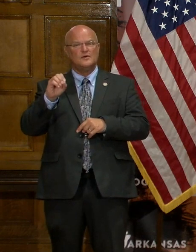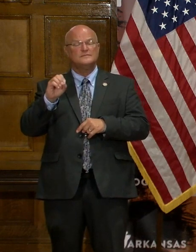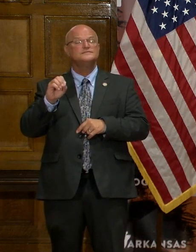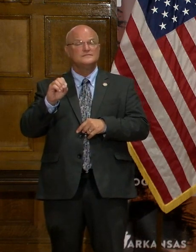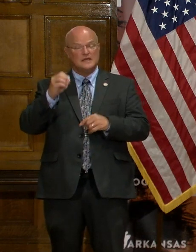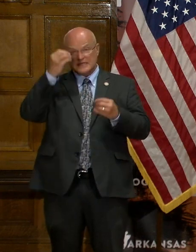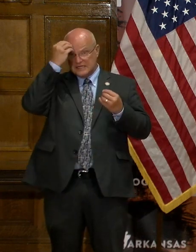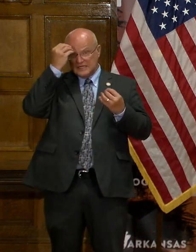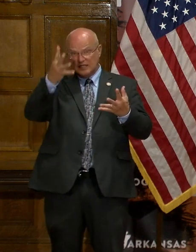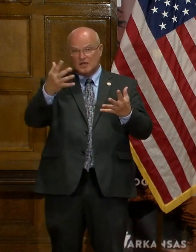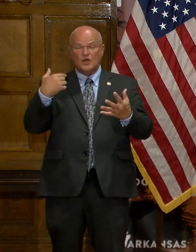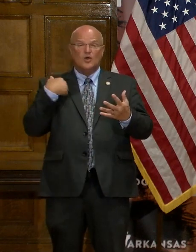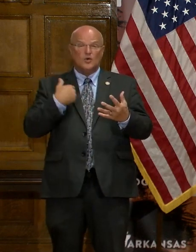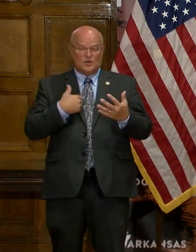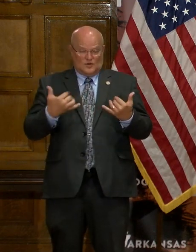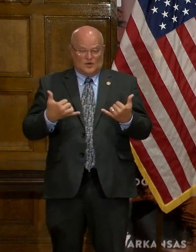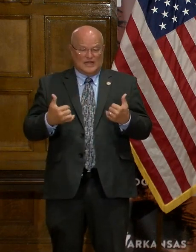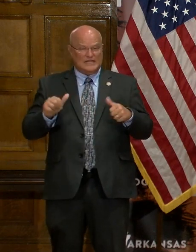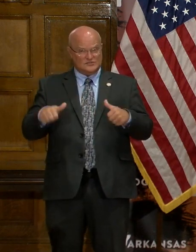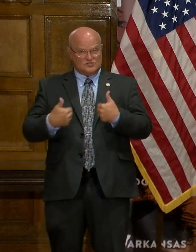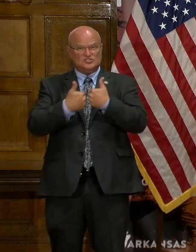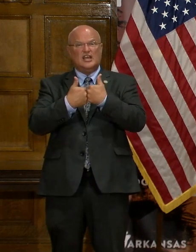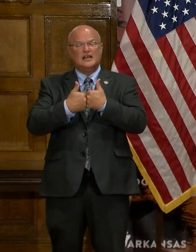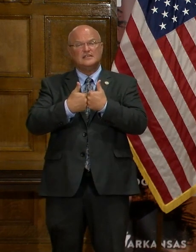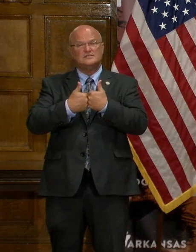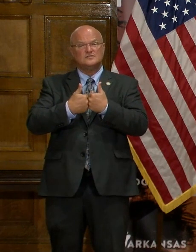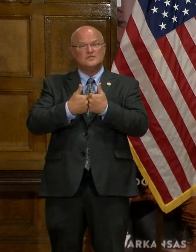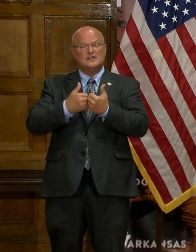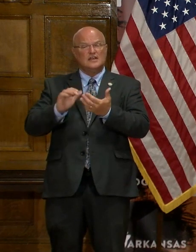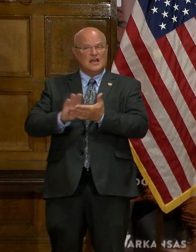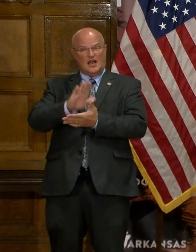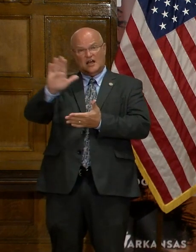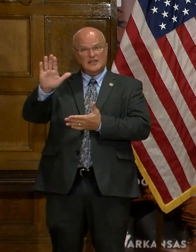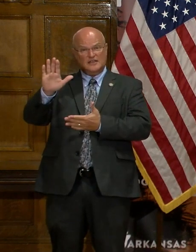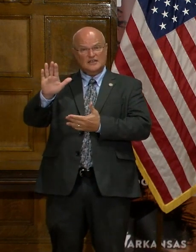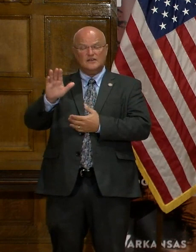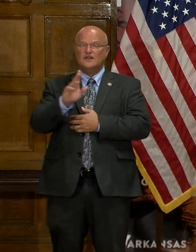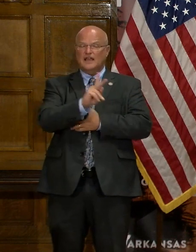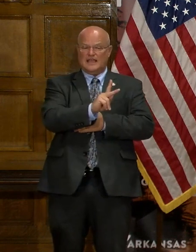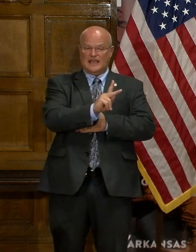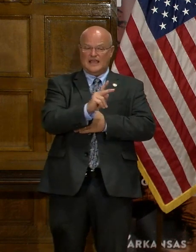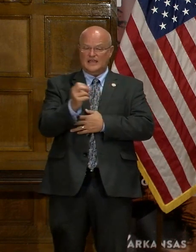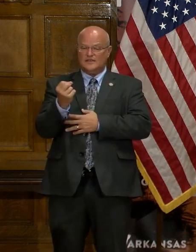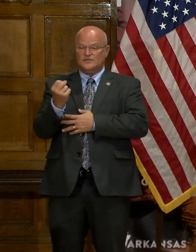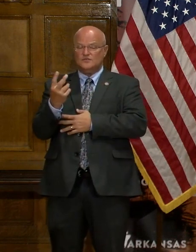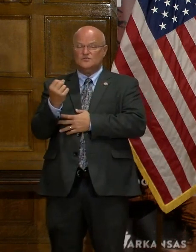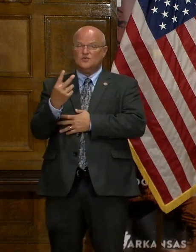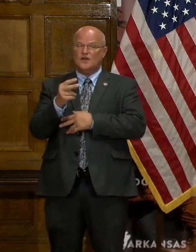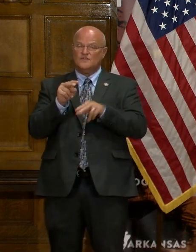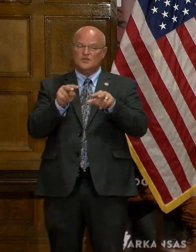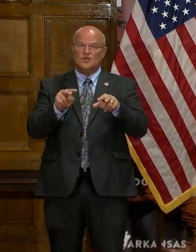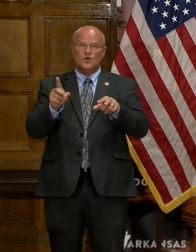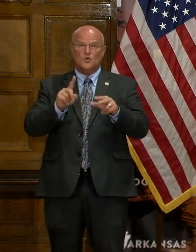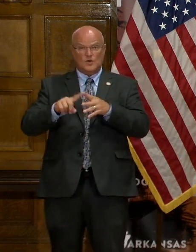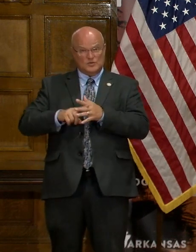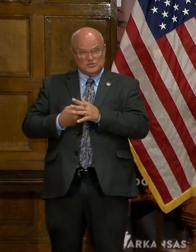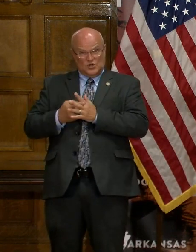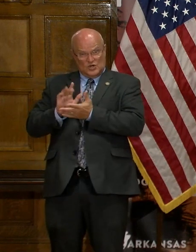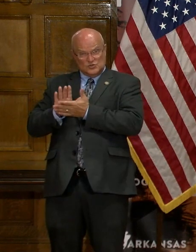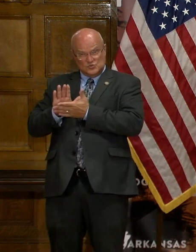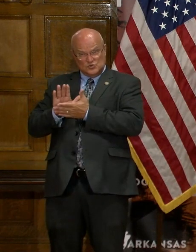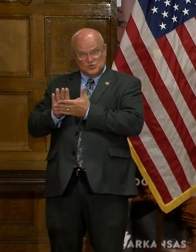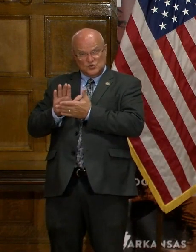to note that while we are challenged in higher education in K through 12, if you look at where we started